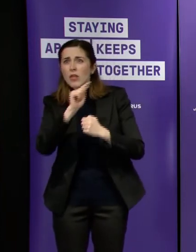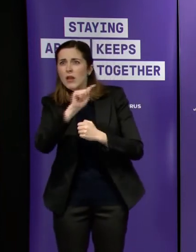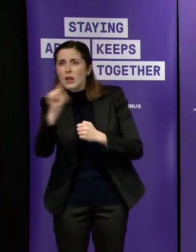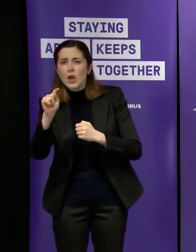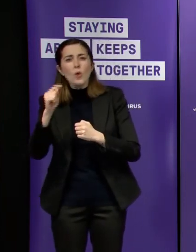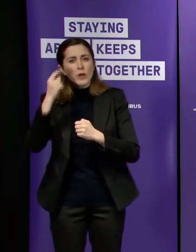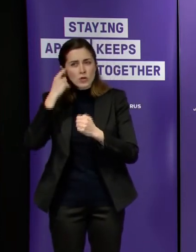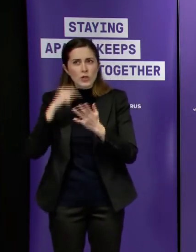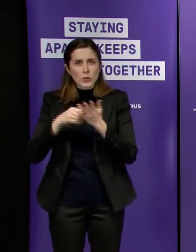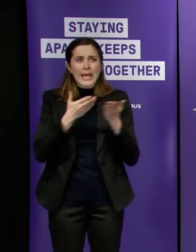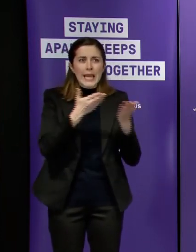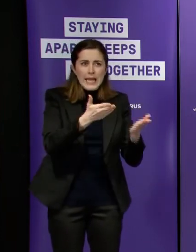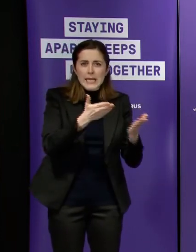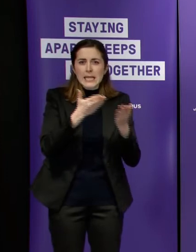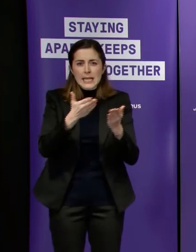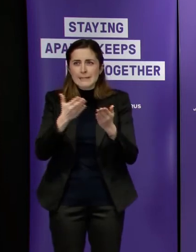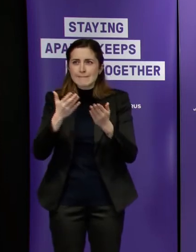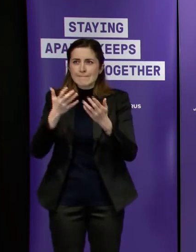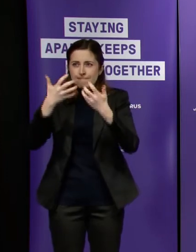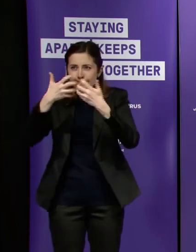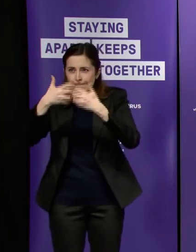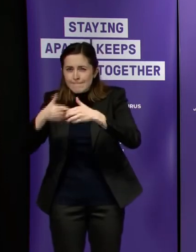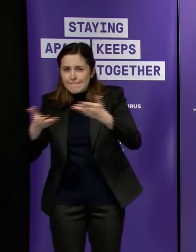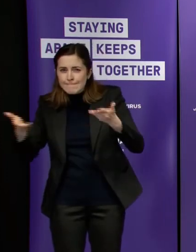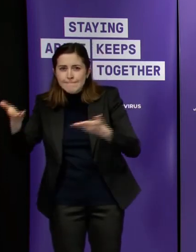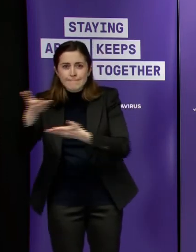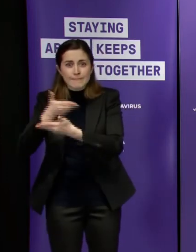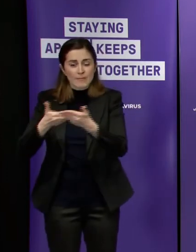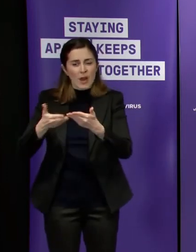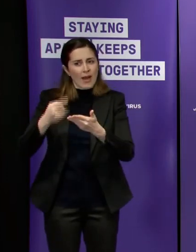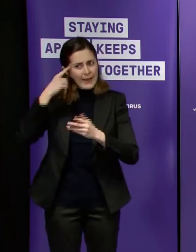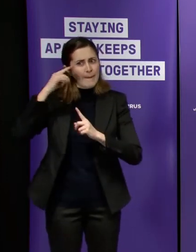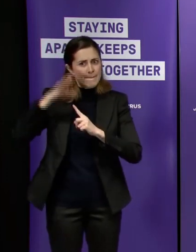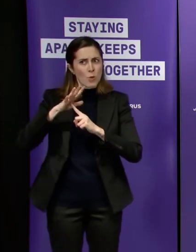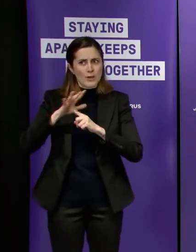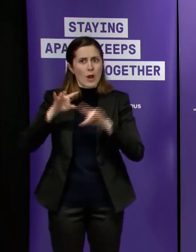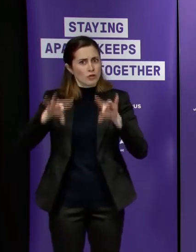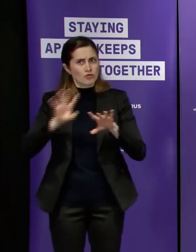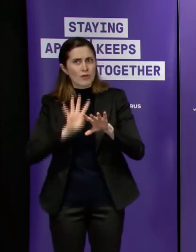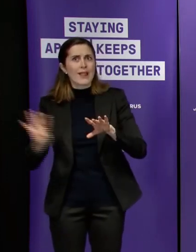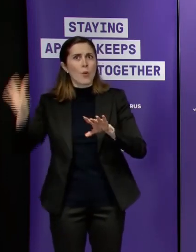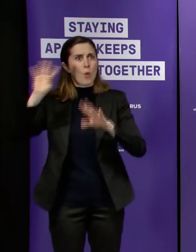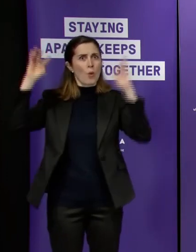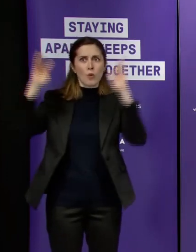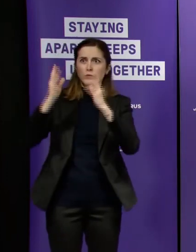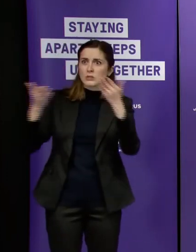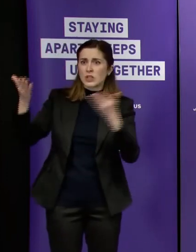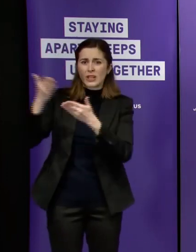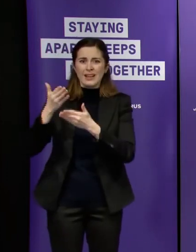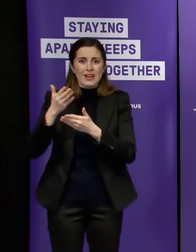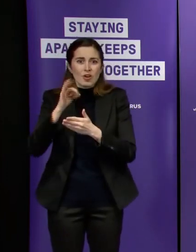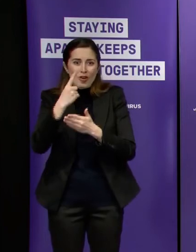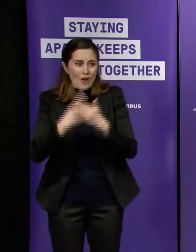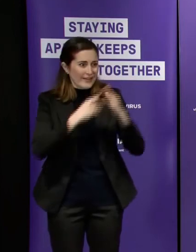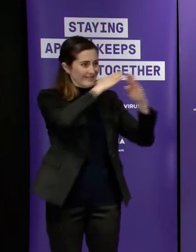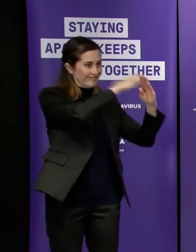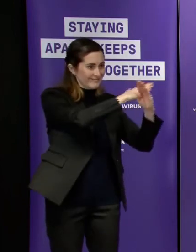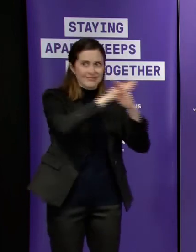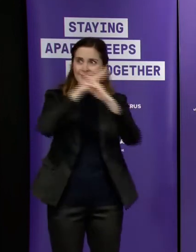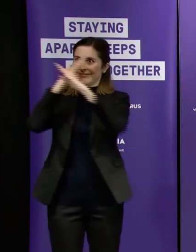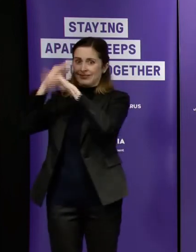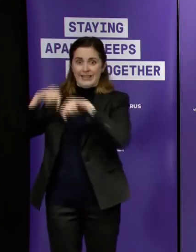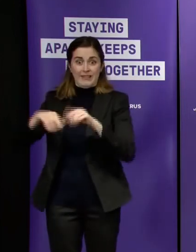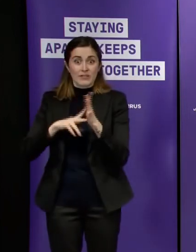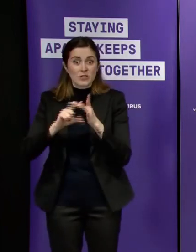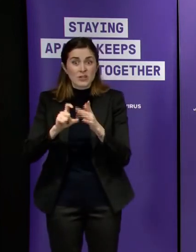trying to make that case but i think elevating it to a national discussion is a good thing because it's not just not just victoria obviously there are other borders that are